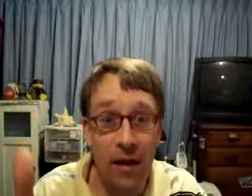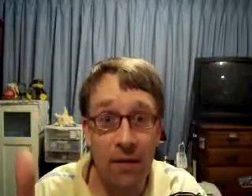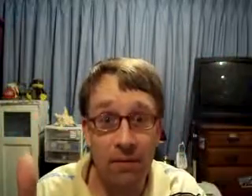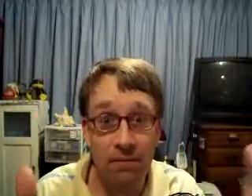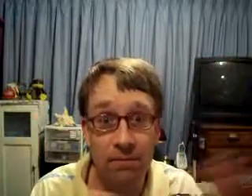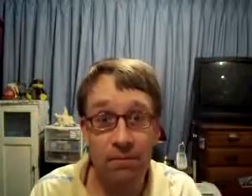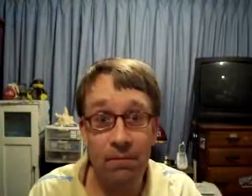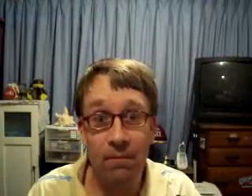headache.